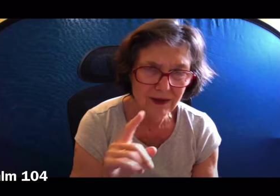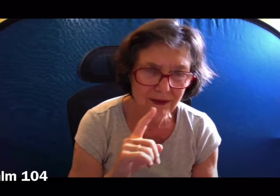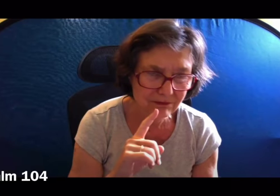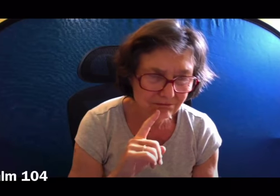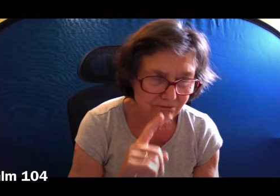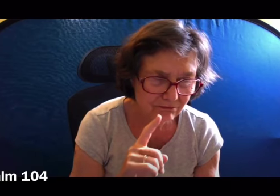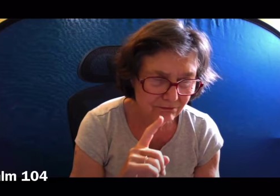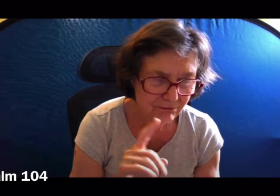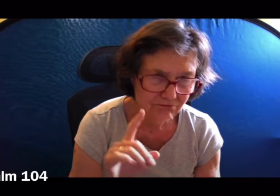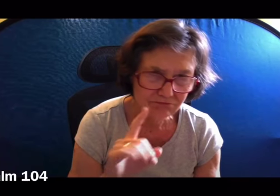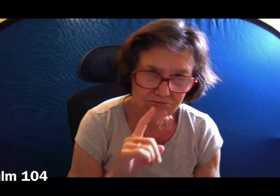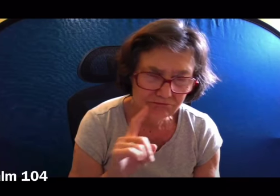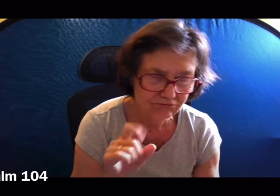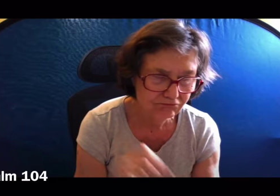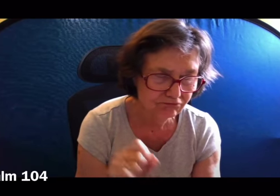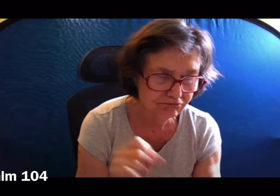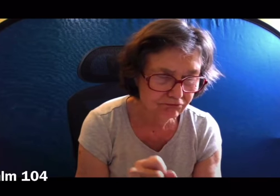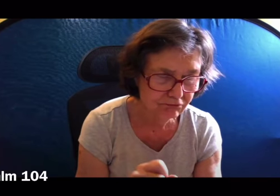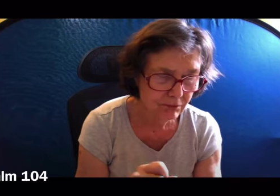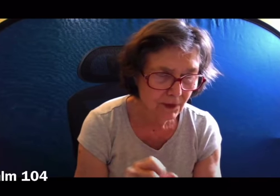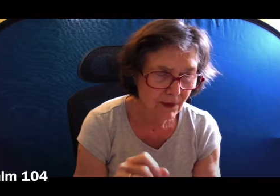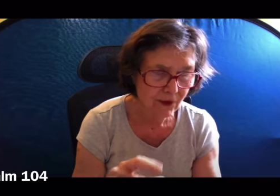how manifold are your works oh Lord